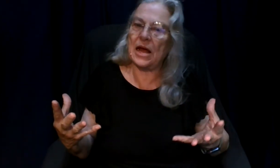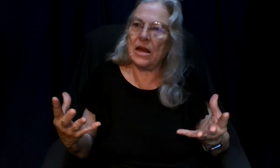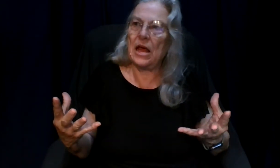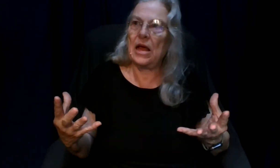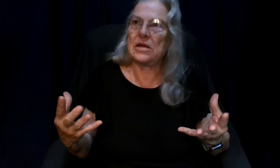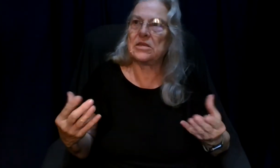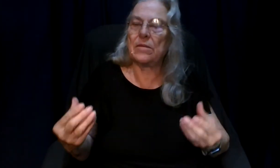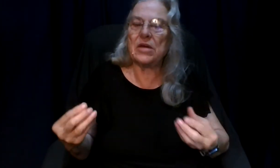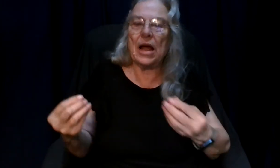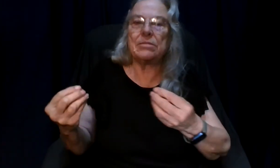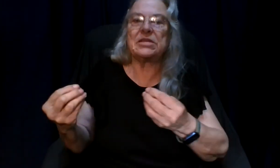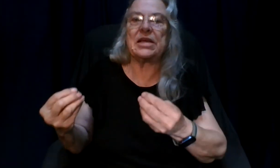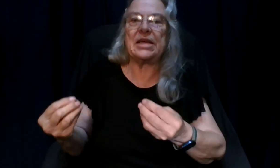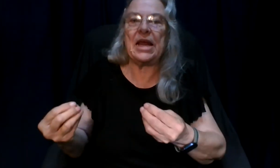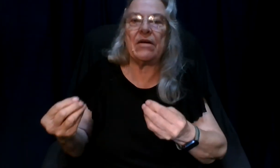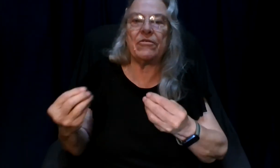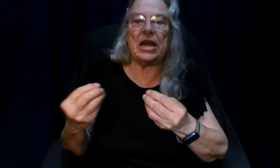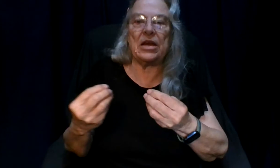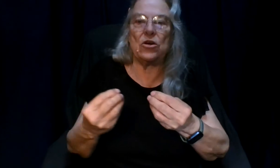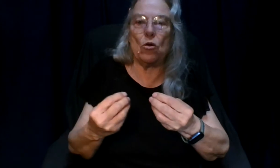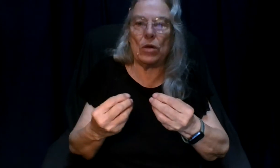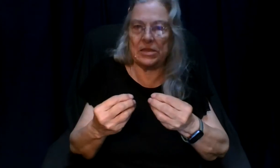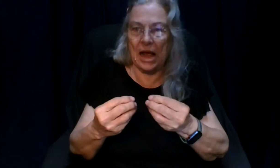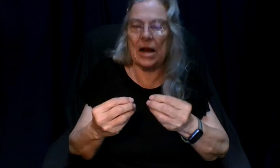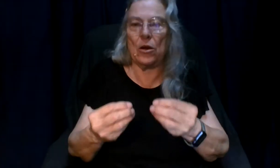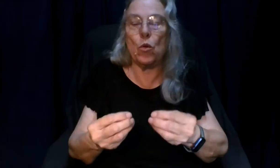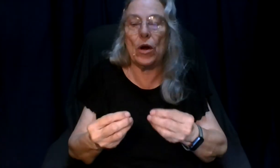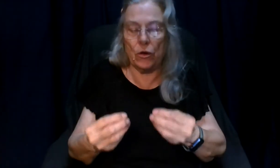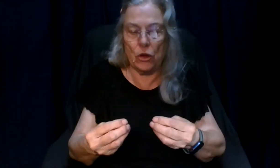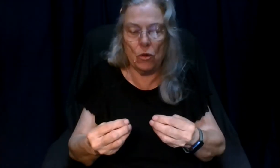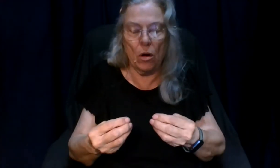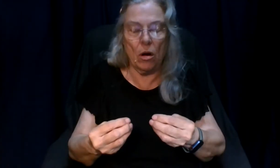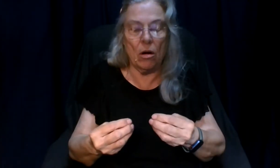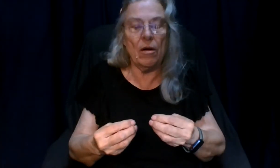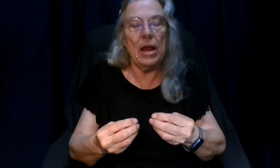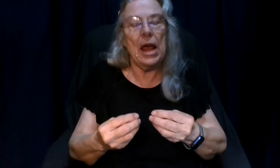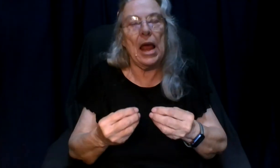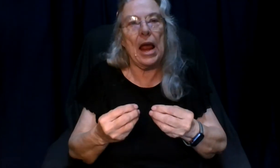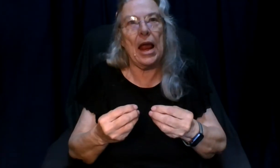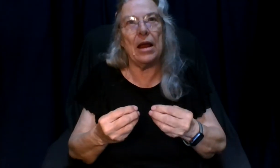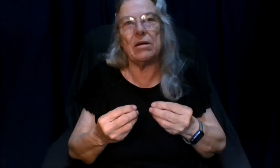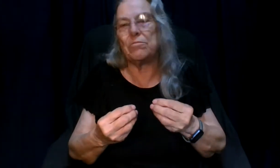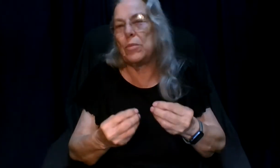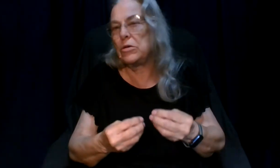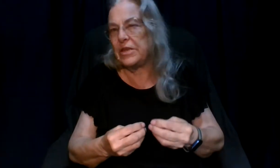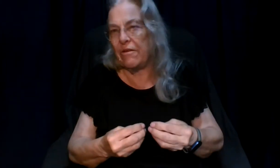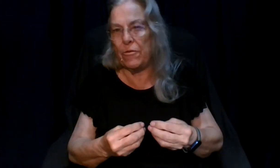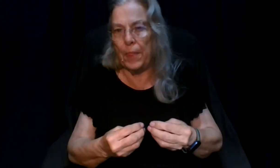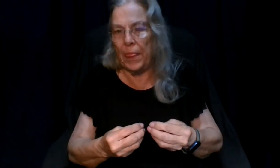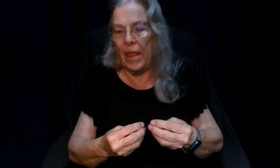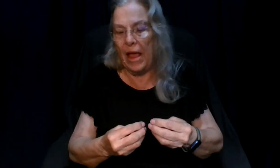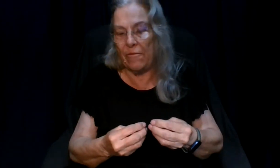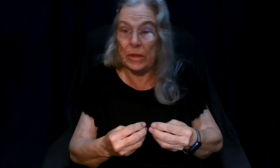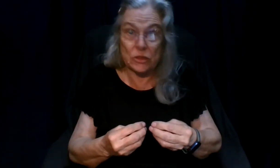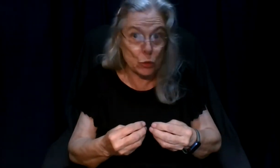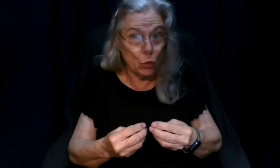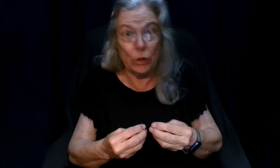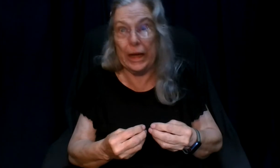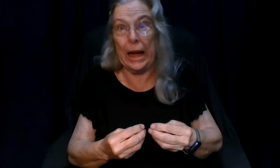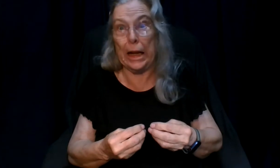sometimes the deaf need to know exactly where you are and most of them have been schooled in english